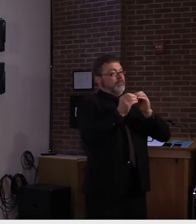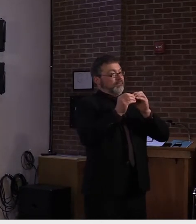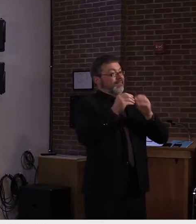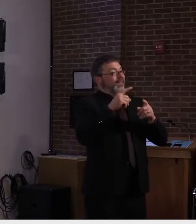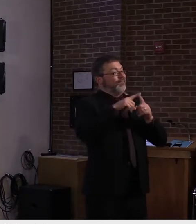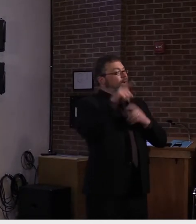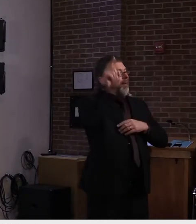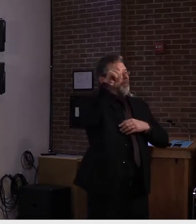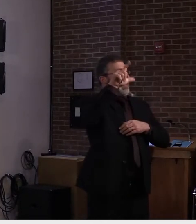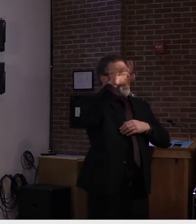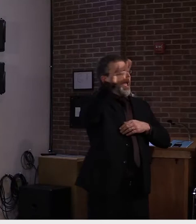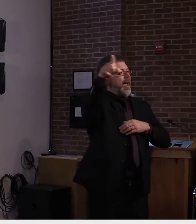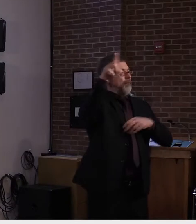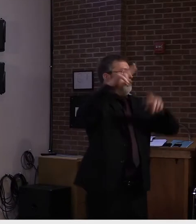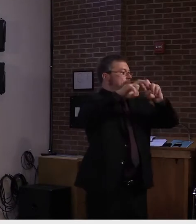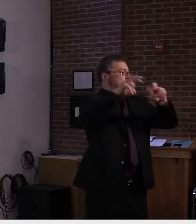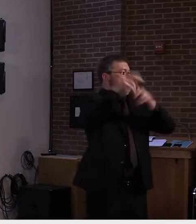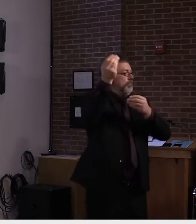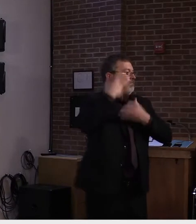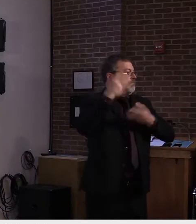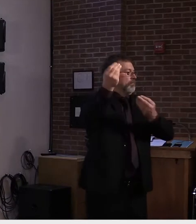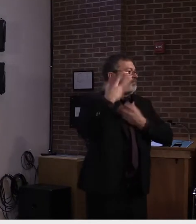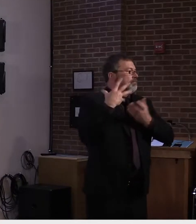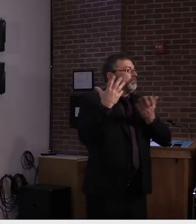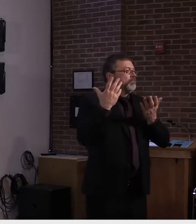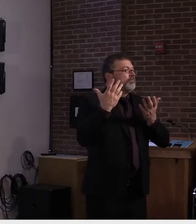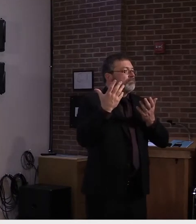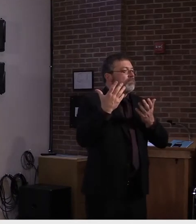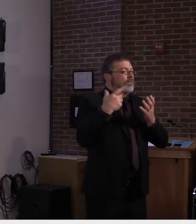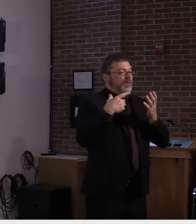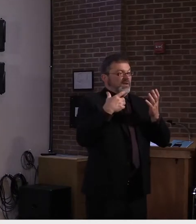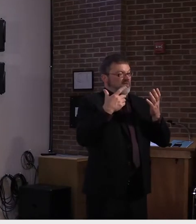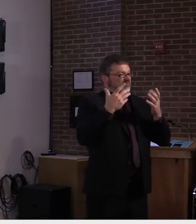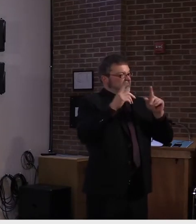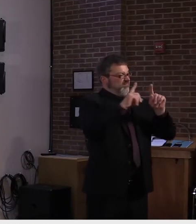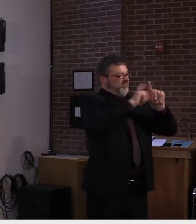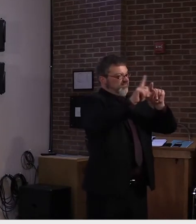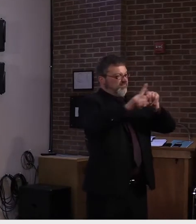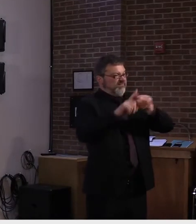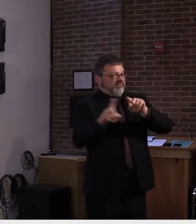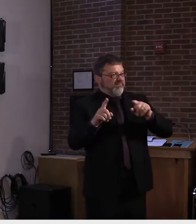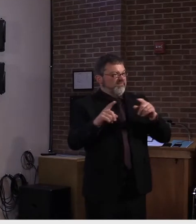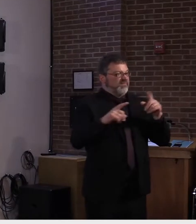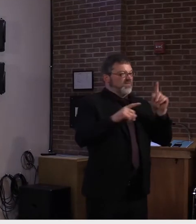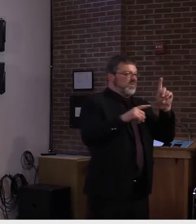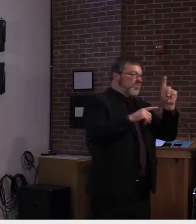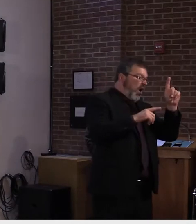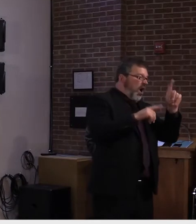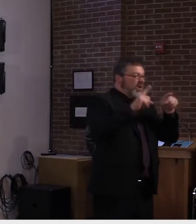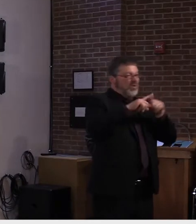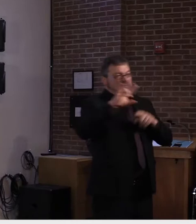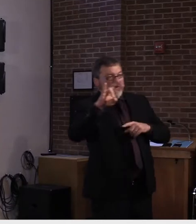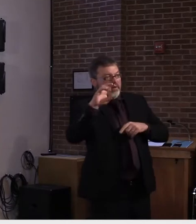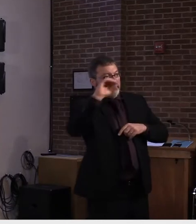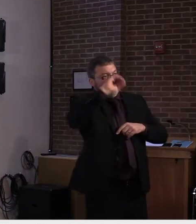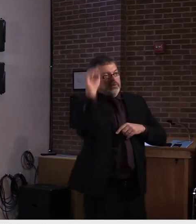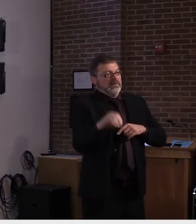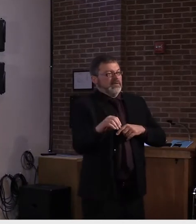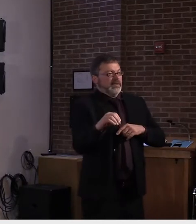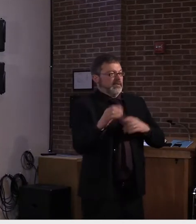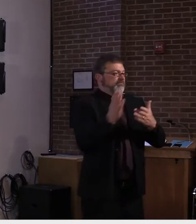show a range between 1 and 7% prevalence. Admittedly, not very high numbers.